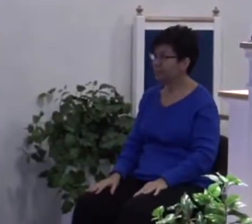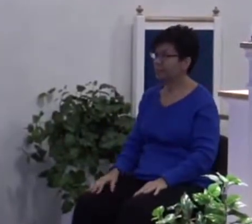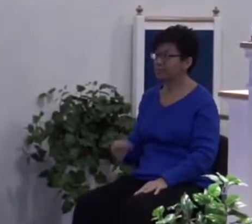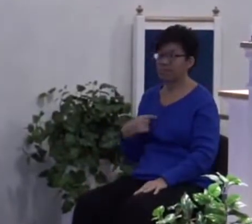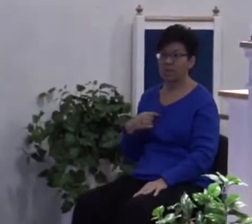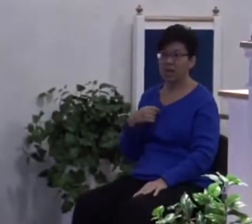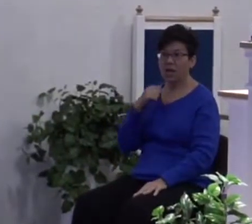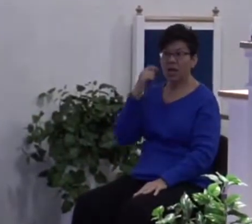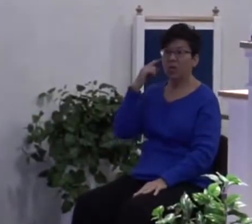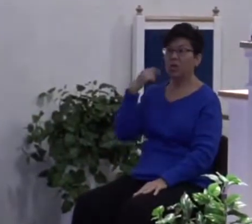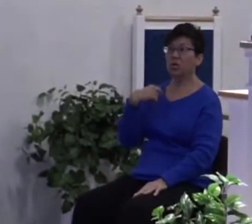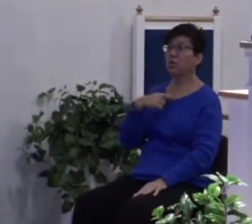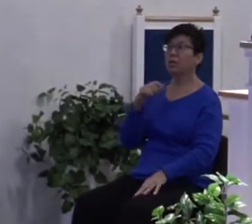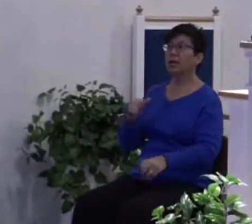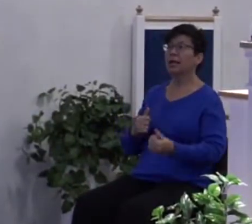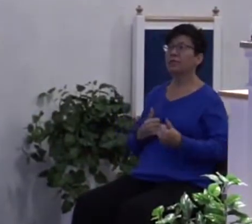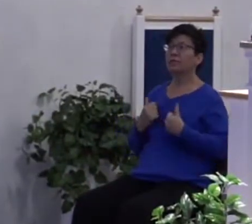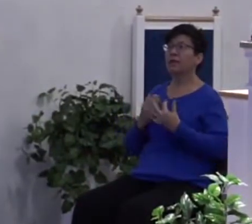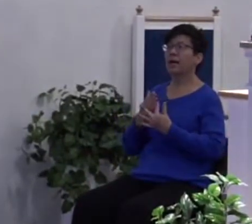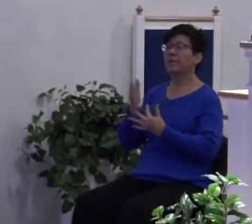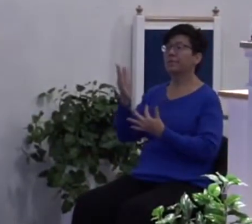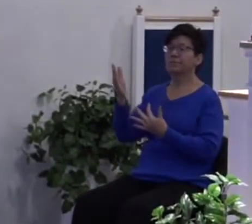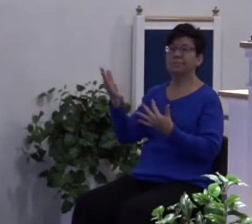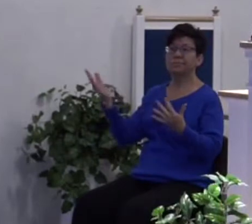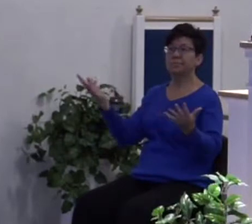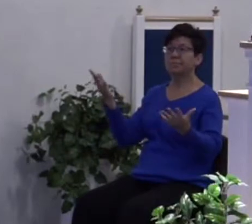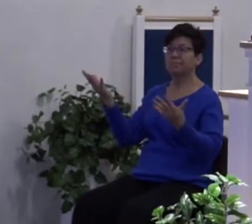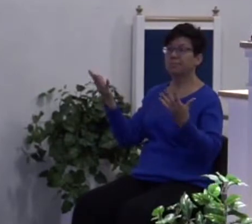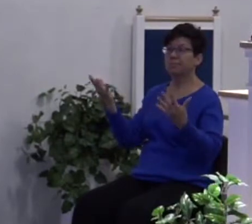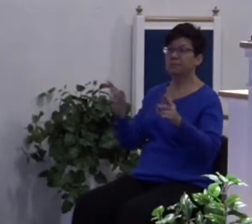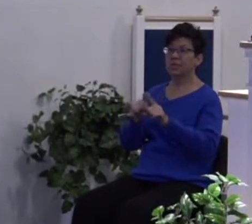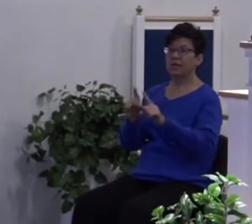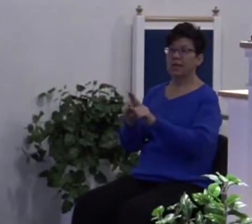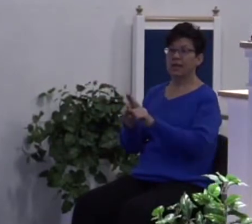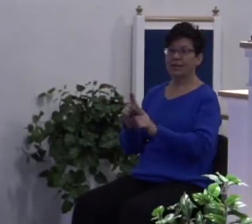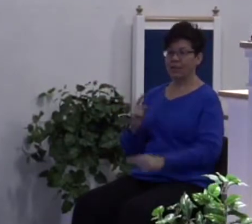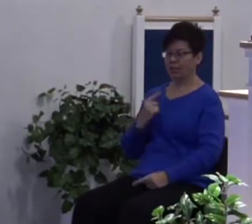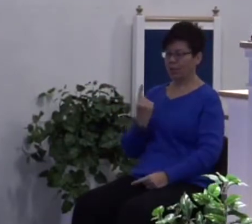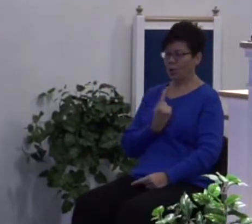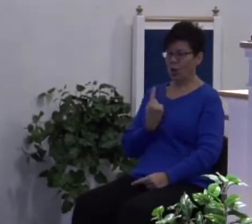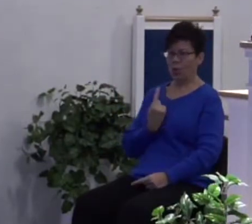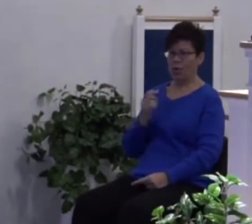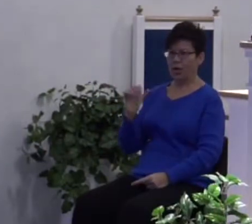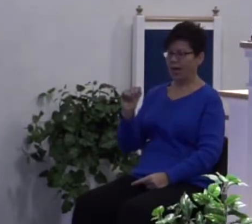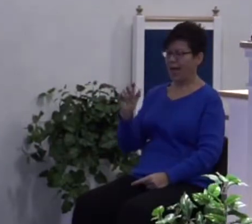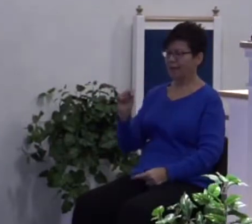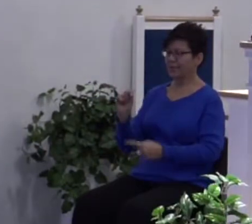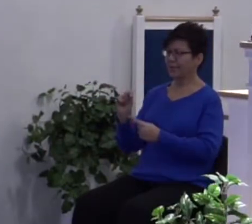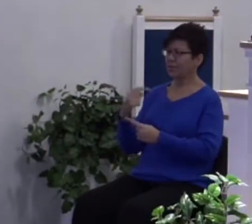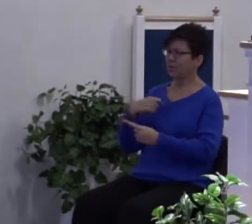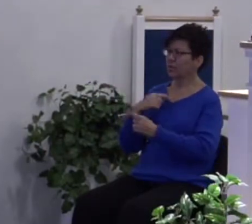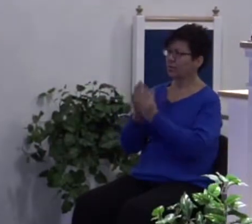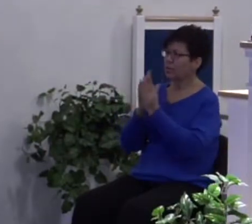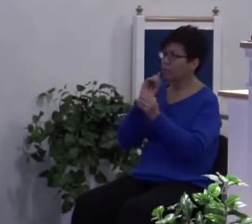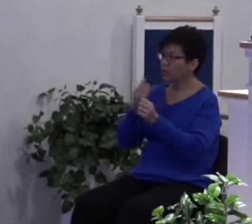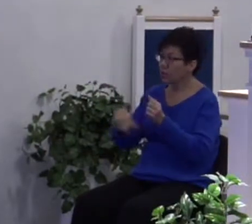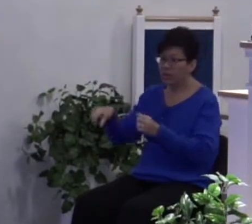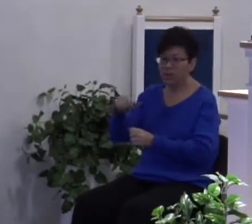think we can survive as a solo act. We need to pray for each other. We need to encourage